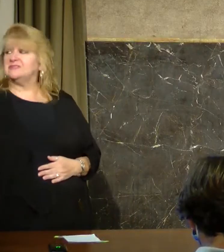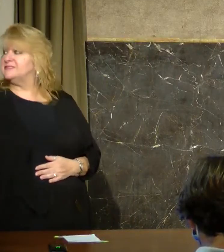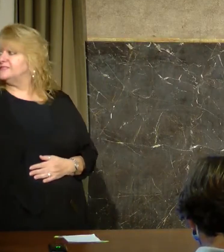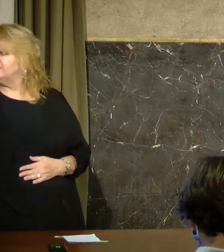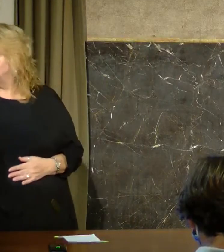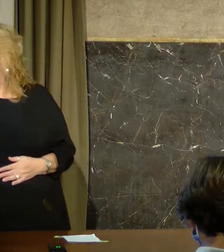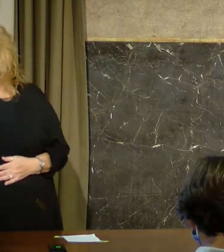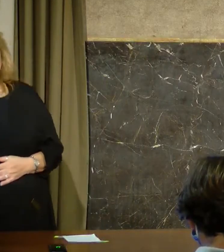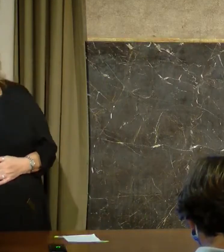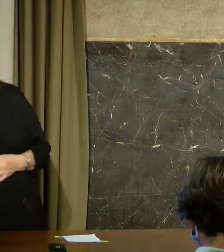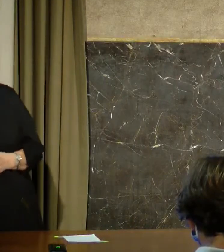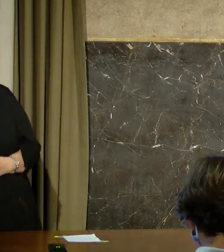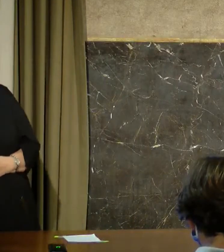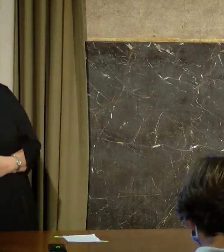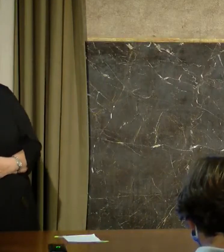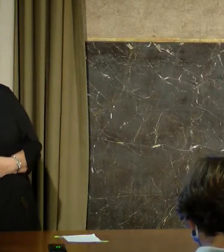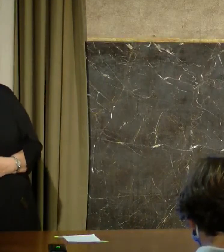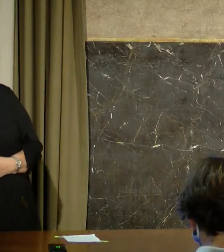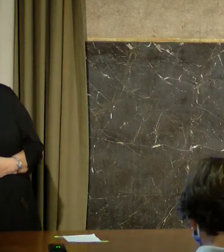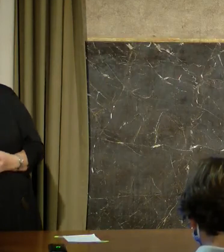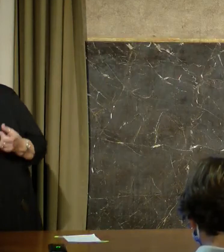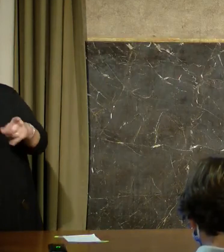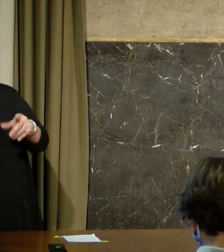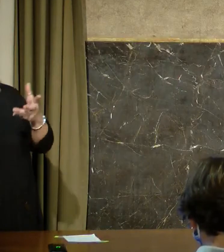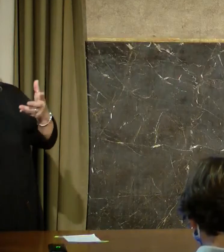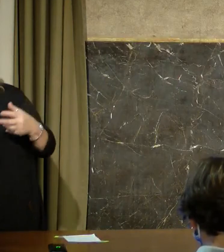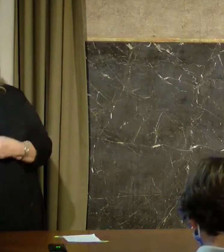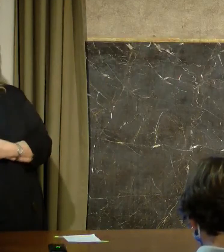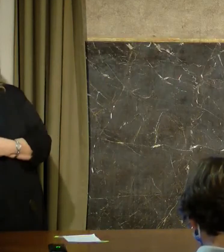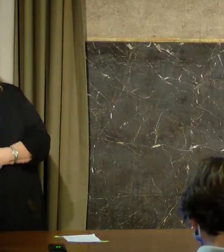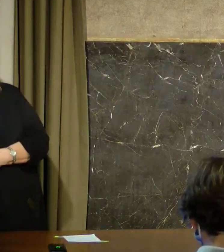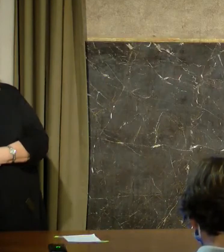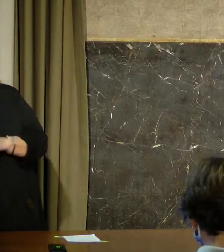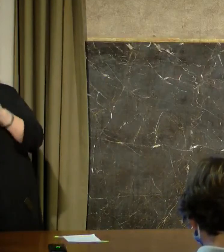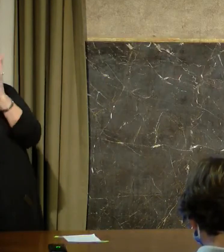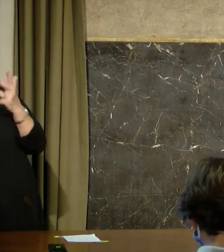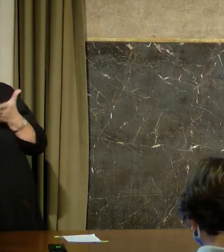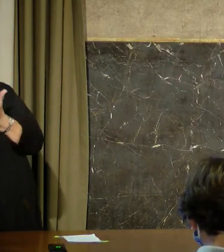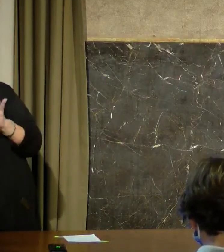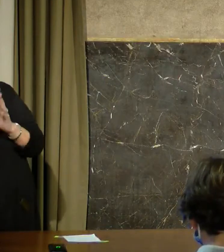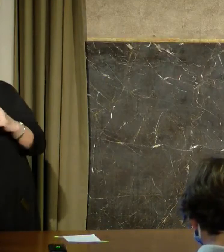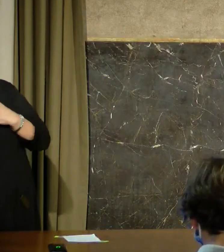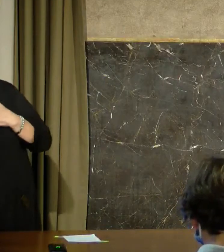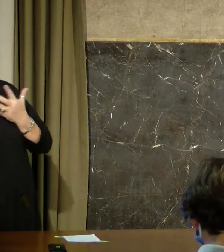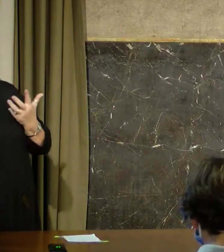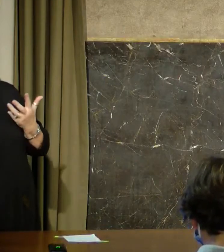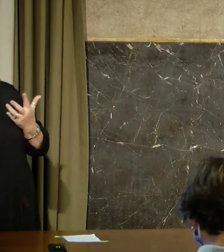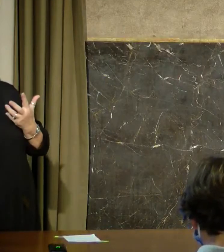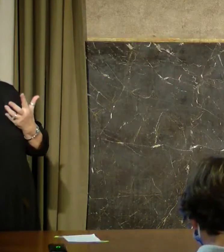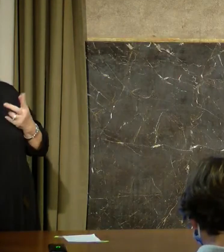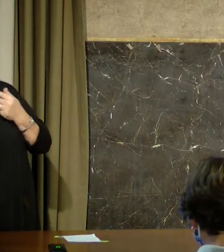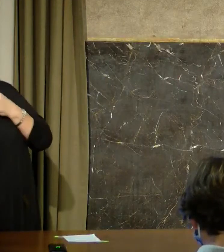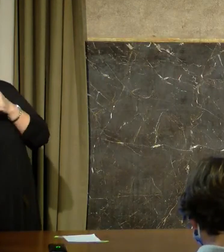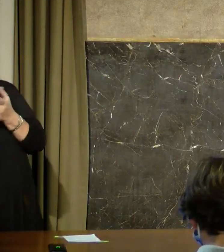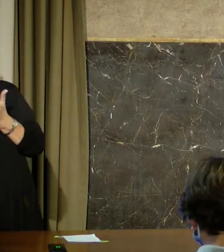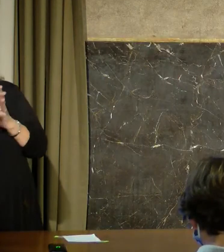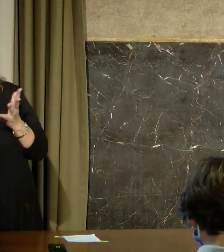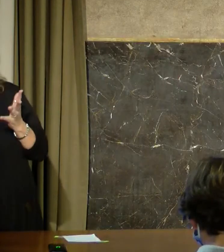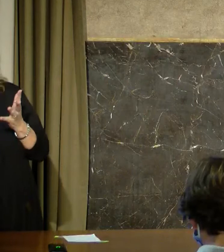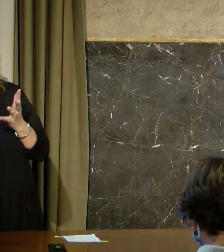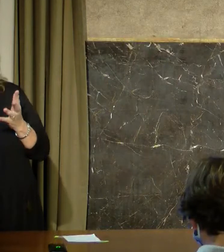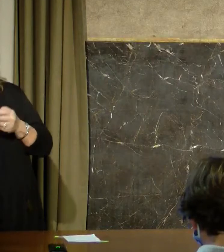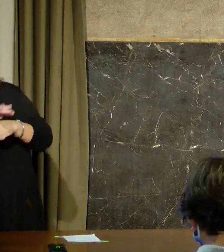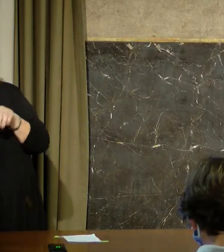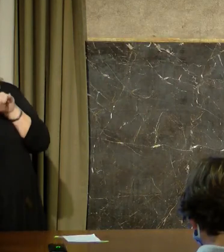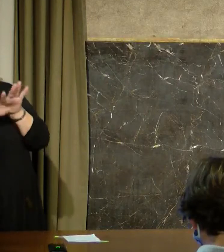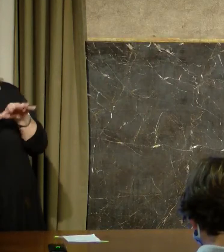look at hospitalized, people don't survive that. We have to turn it around. And as the governor said, there's no